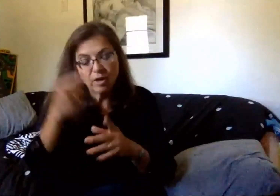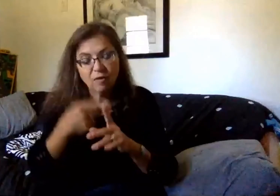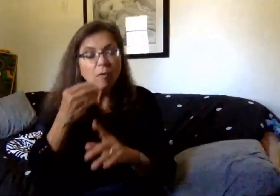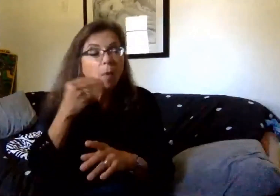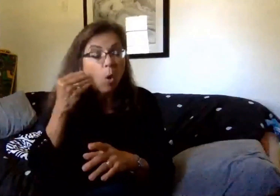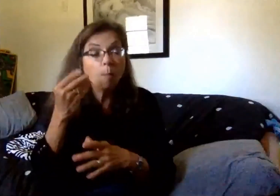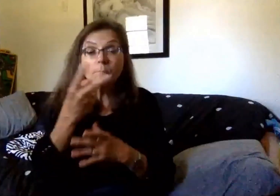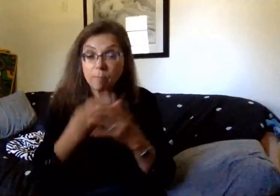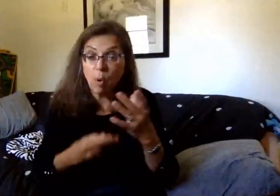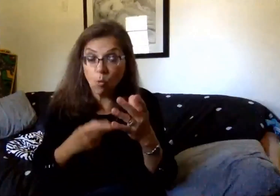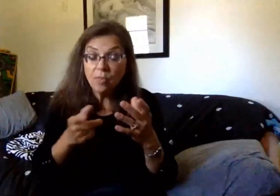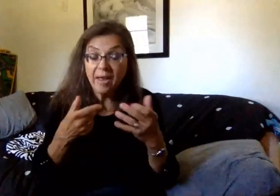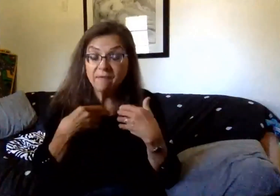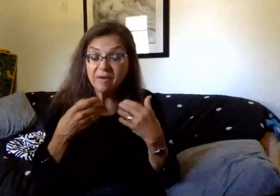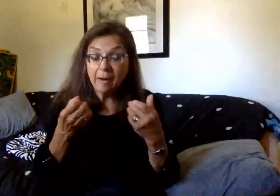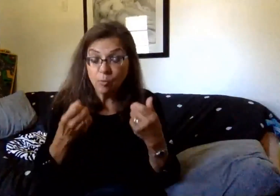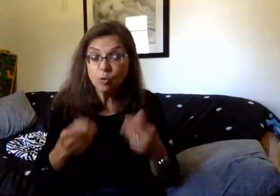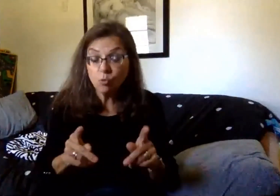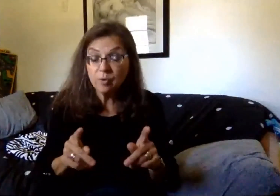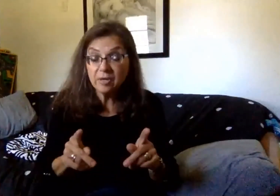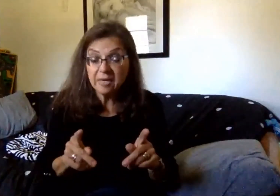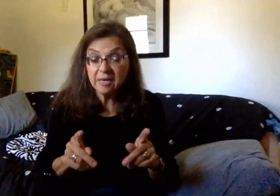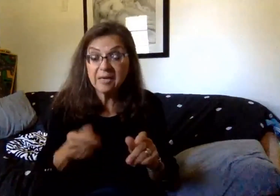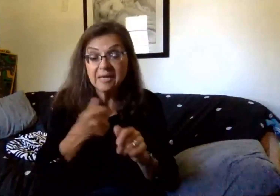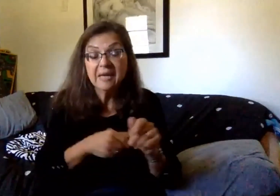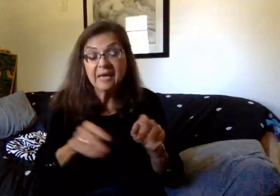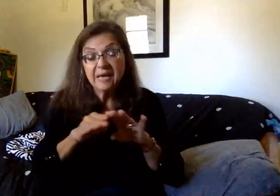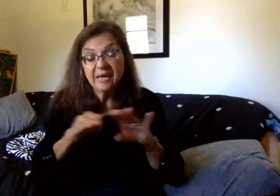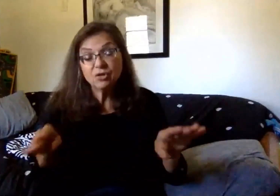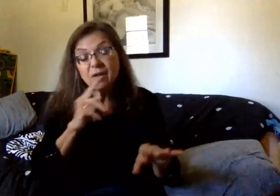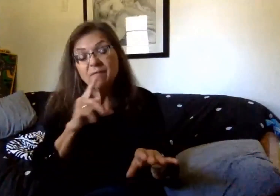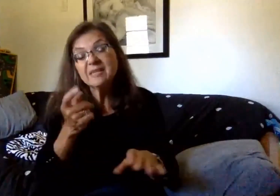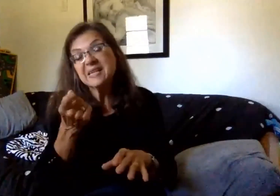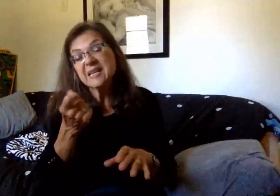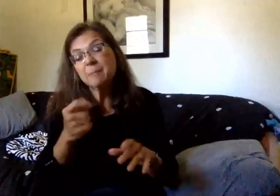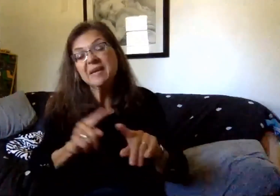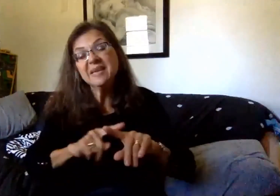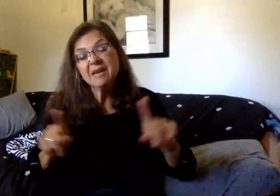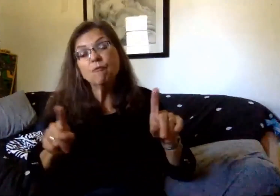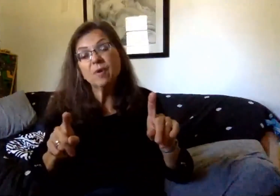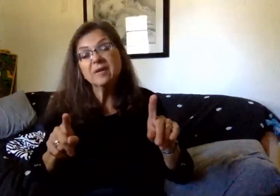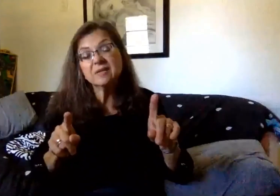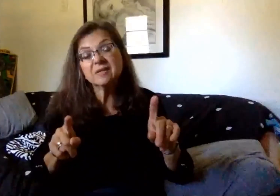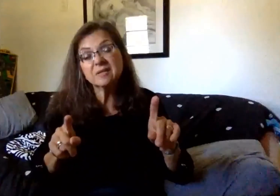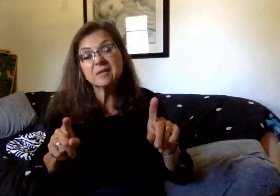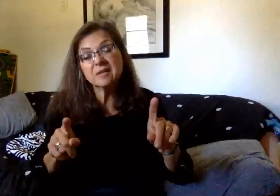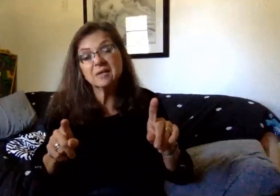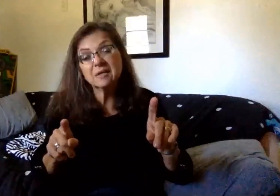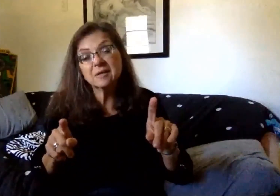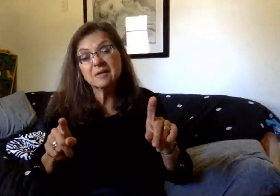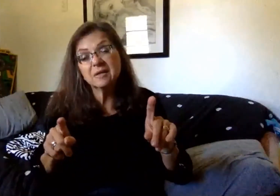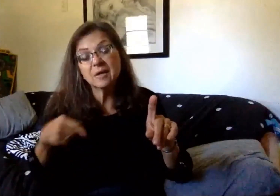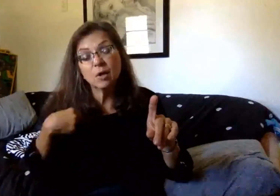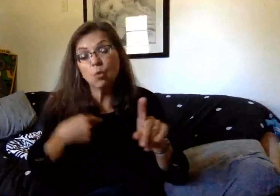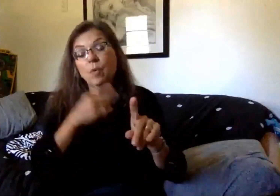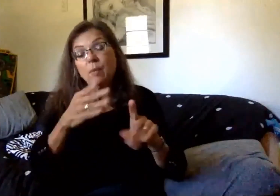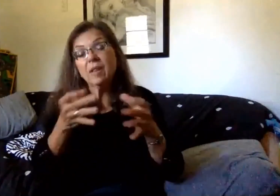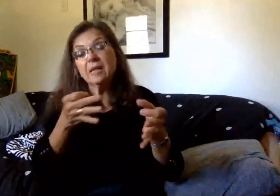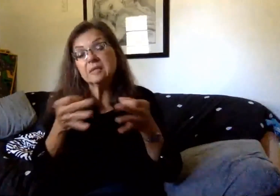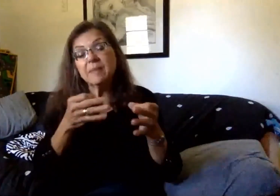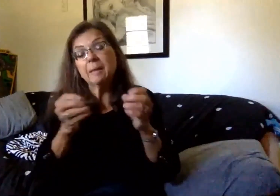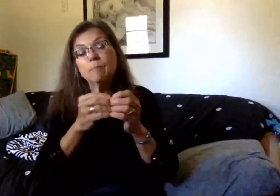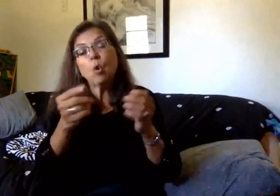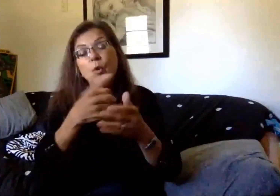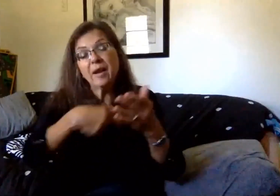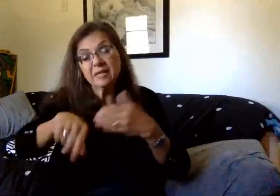an opportunity. And each level is a little bit different. And our hope is to plan the specific details next week and to relay that to our families next